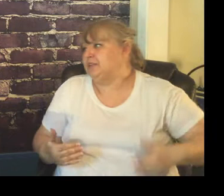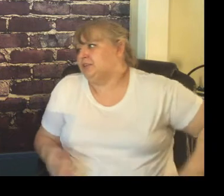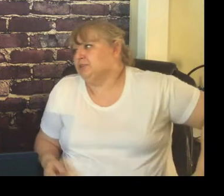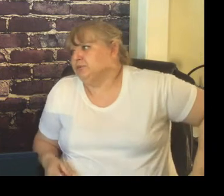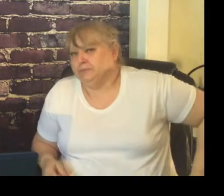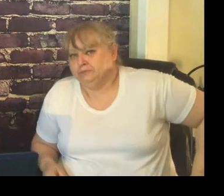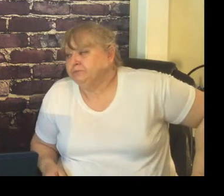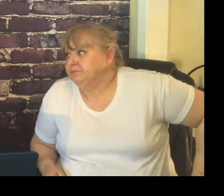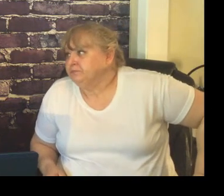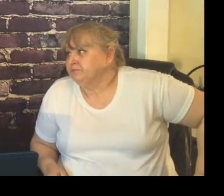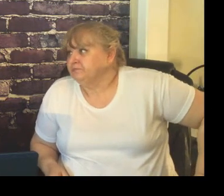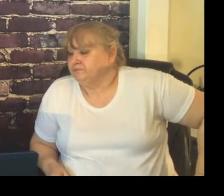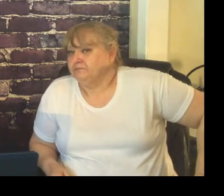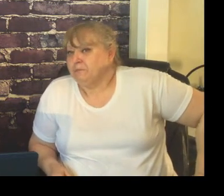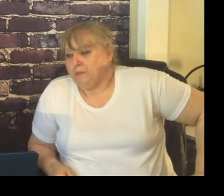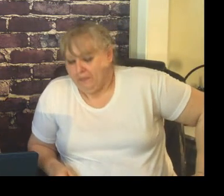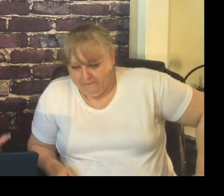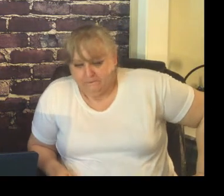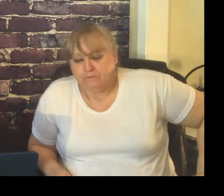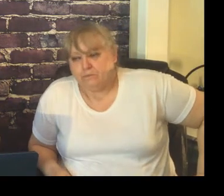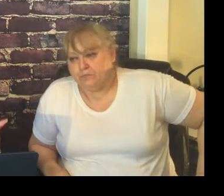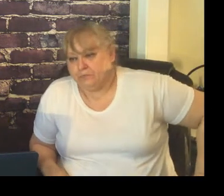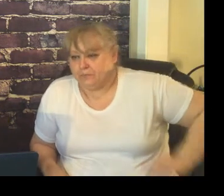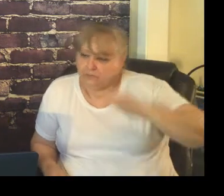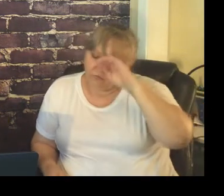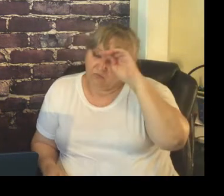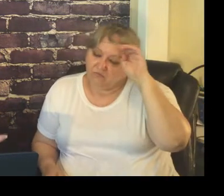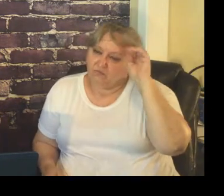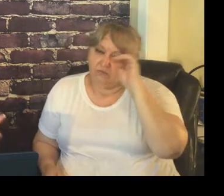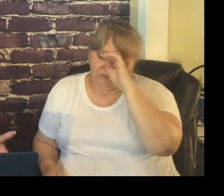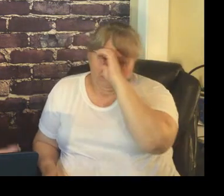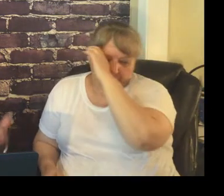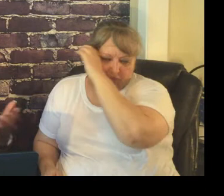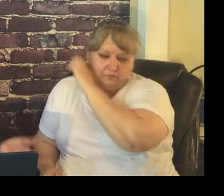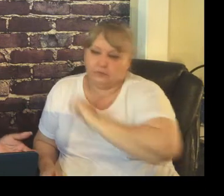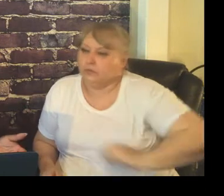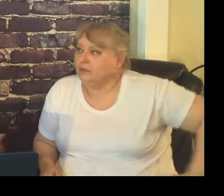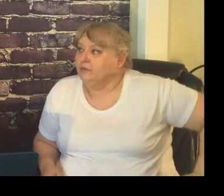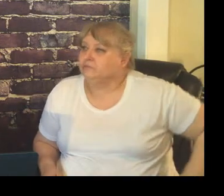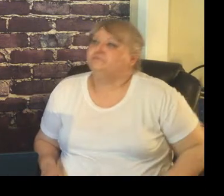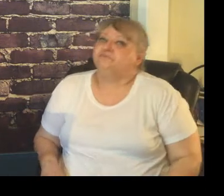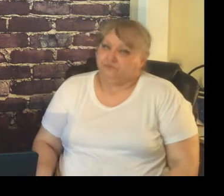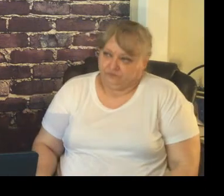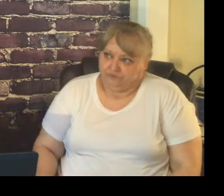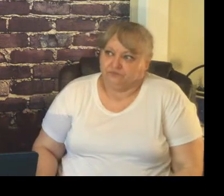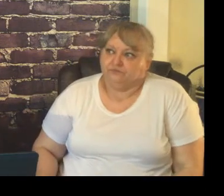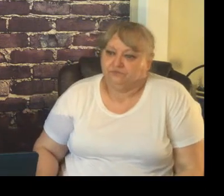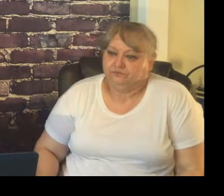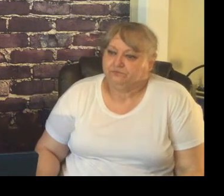to you and that's really important that's really important that you understand that it may not be the same this year as it was last year I can